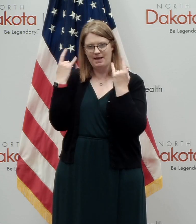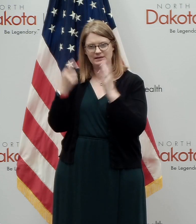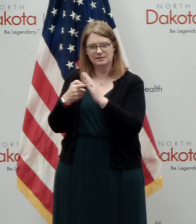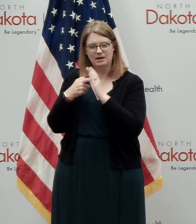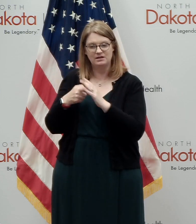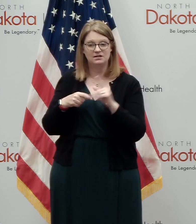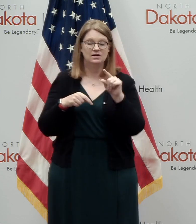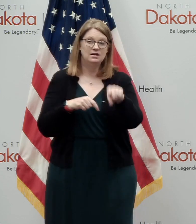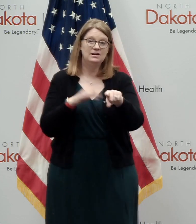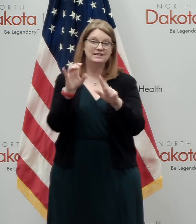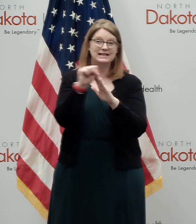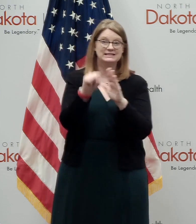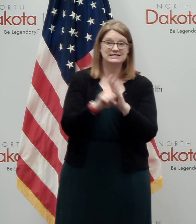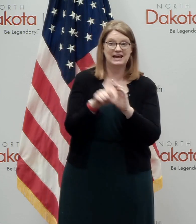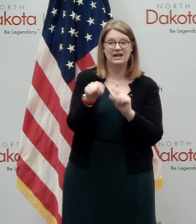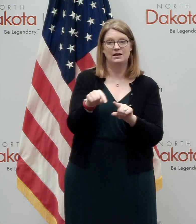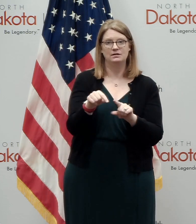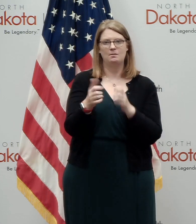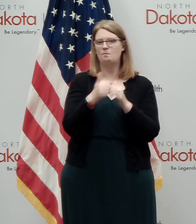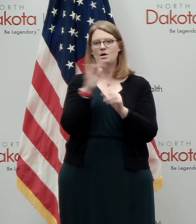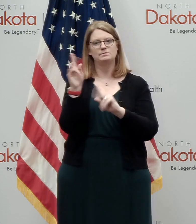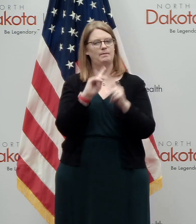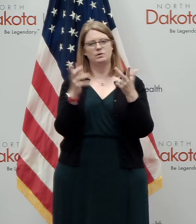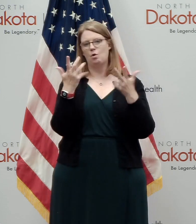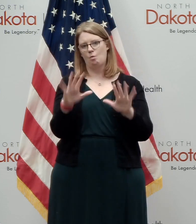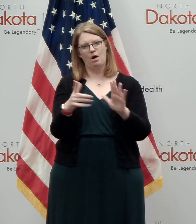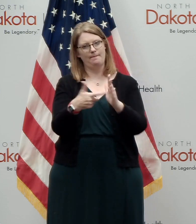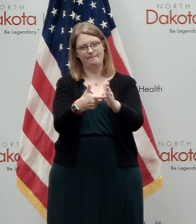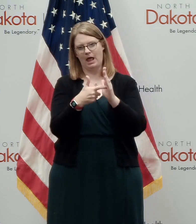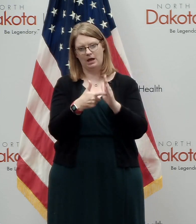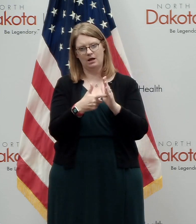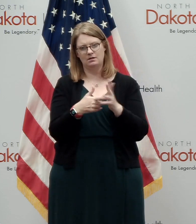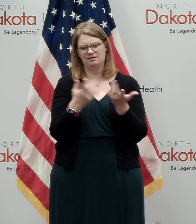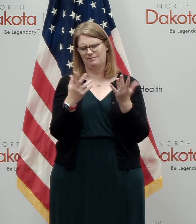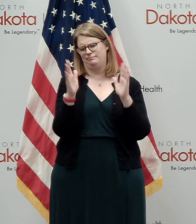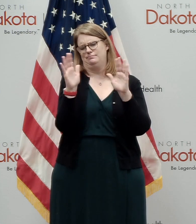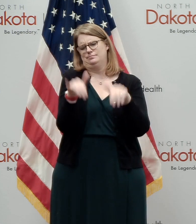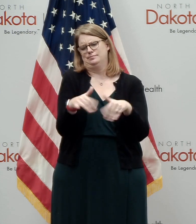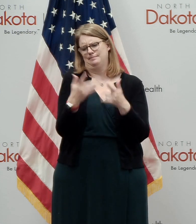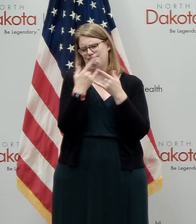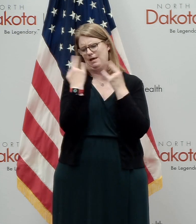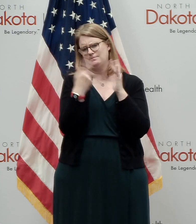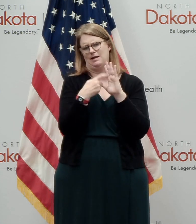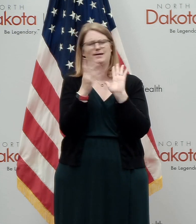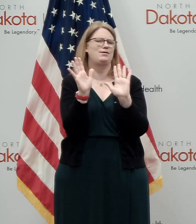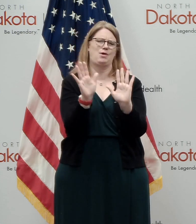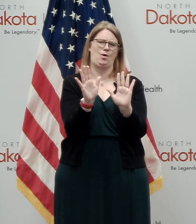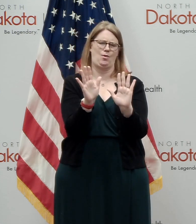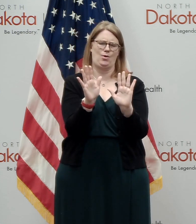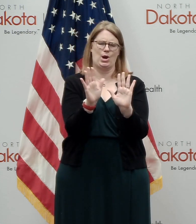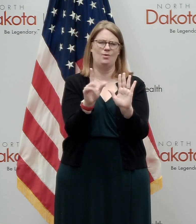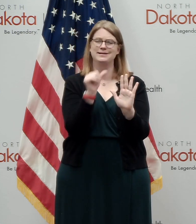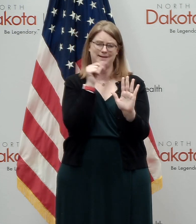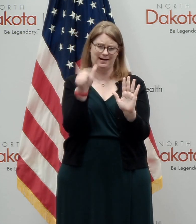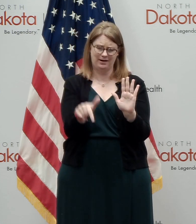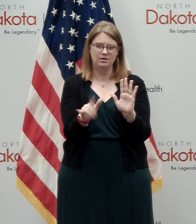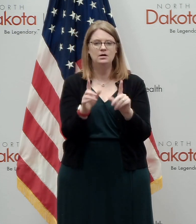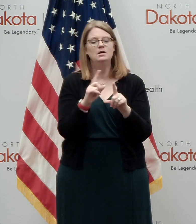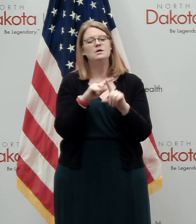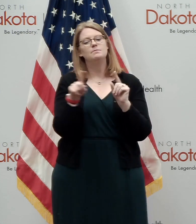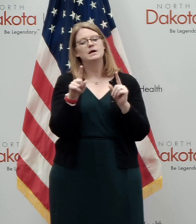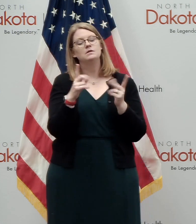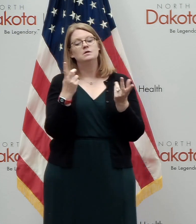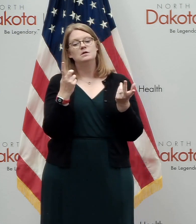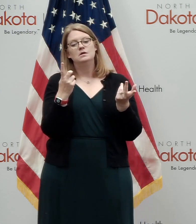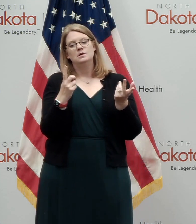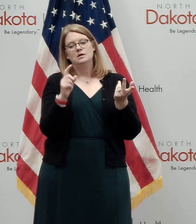We're in a state where the majority of people don't want to have a mask mandate. And so it's all, it's all contextual relative to the, uh,